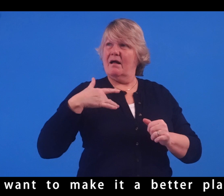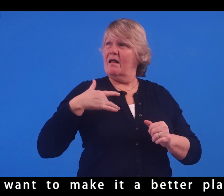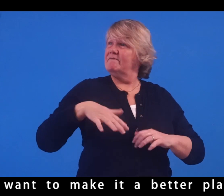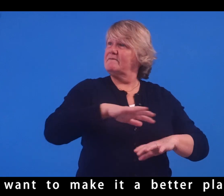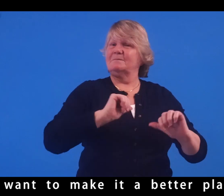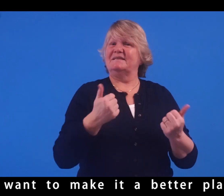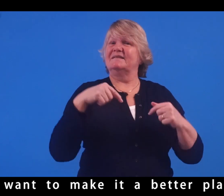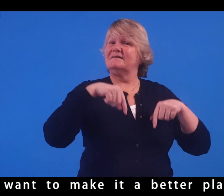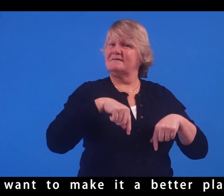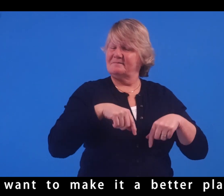place to live.